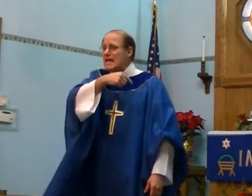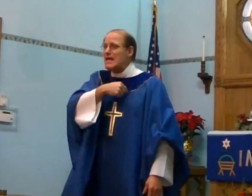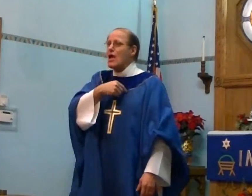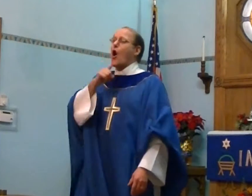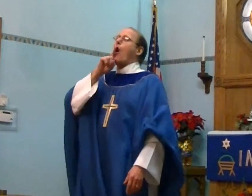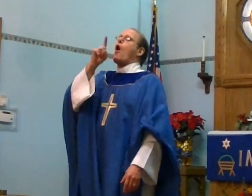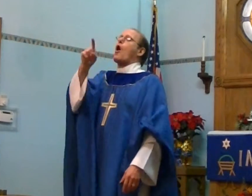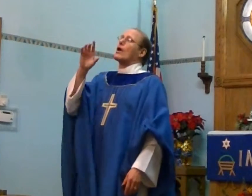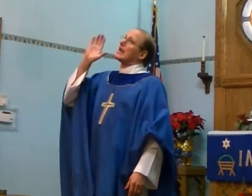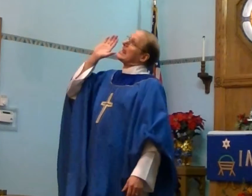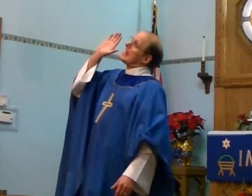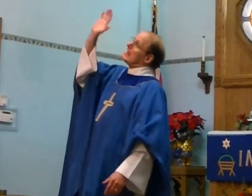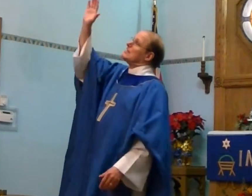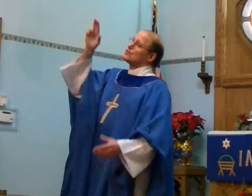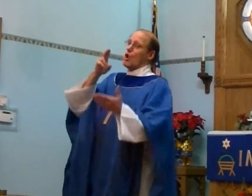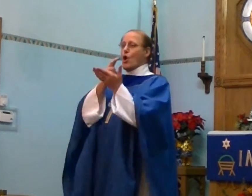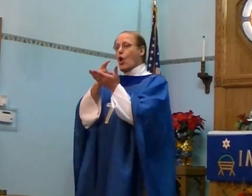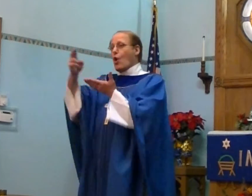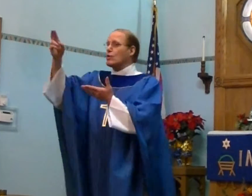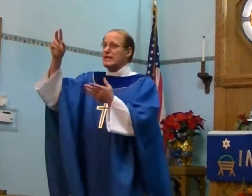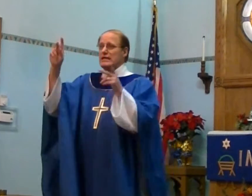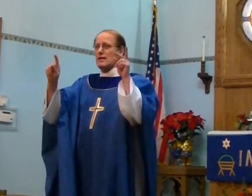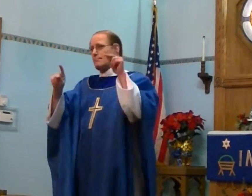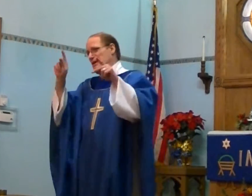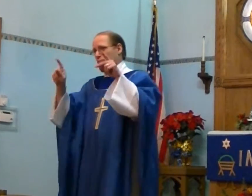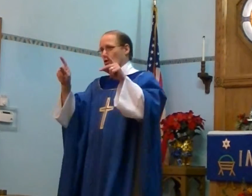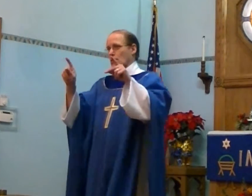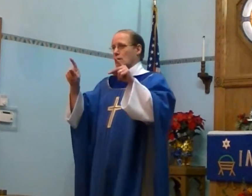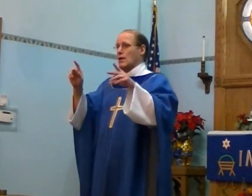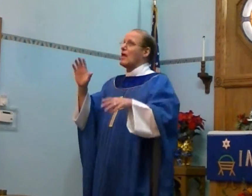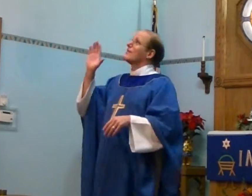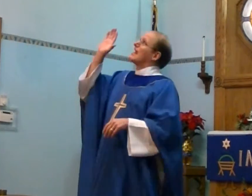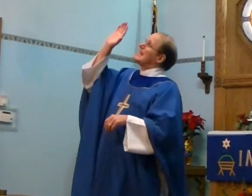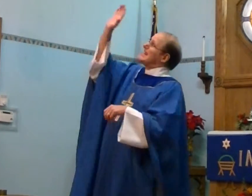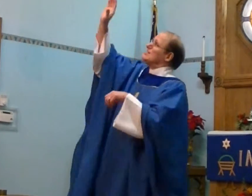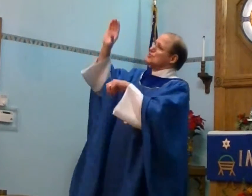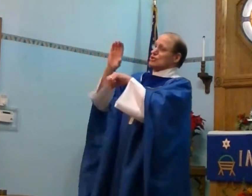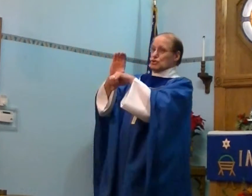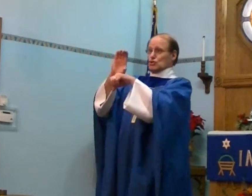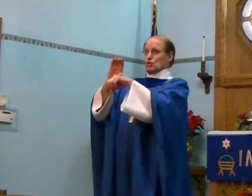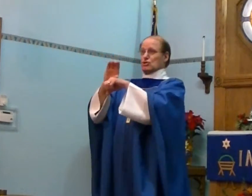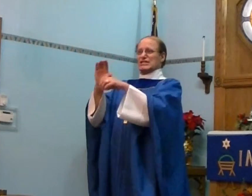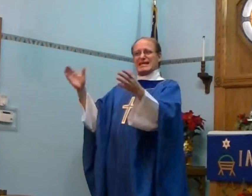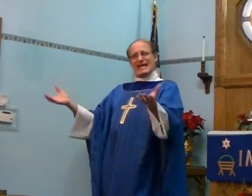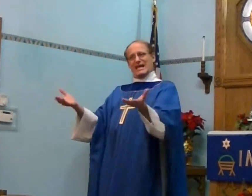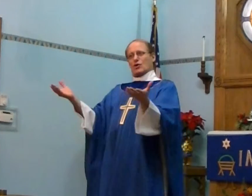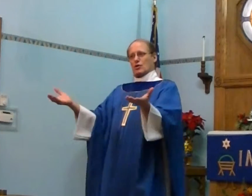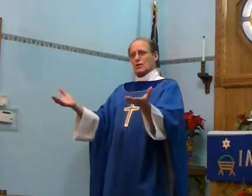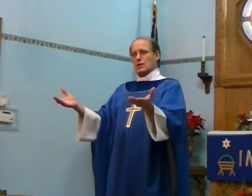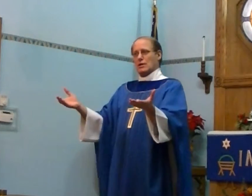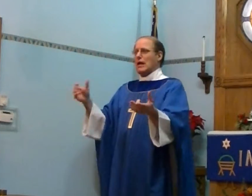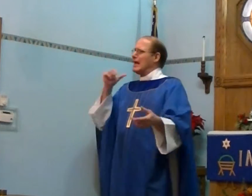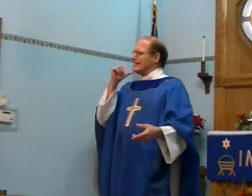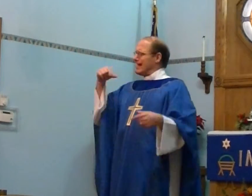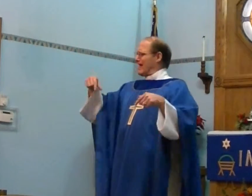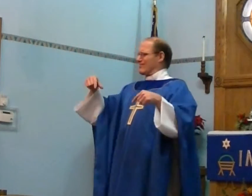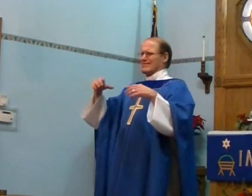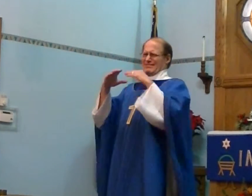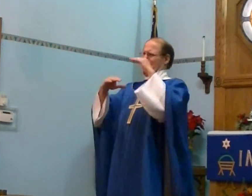are his holy people. That his church here. Not the